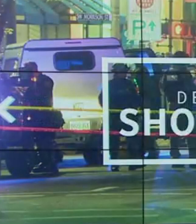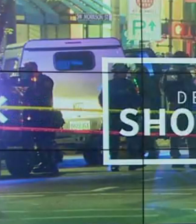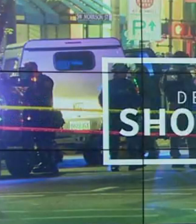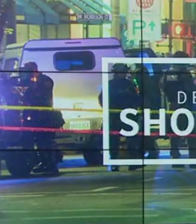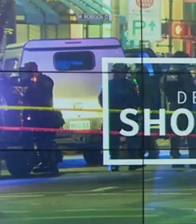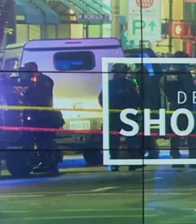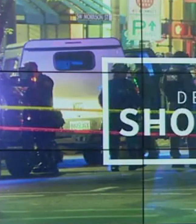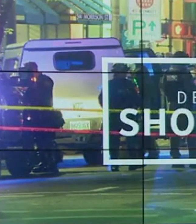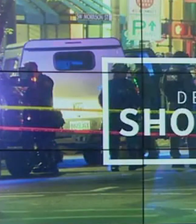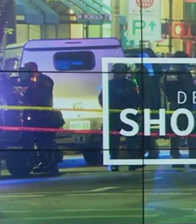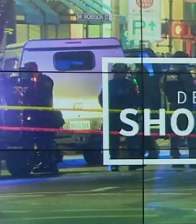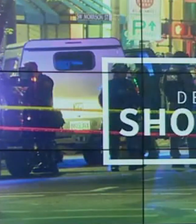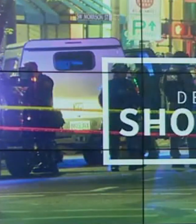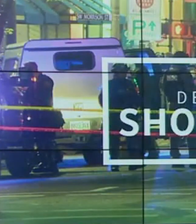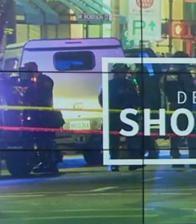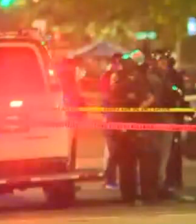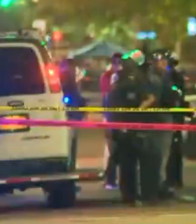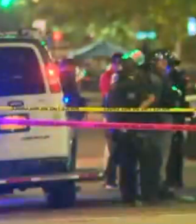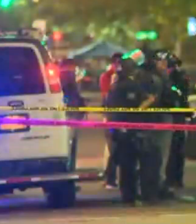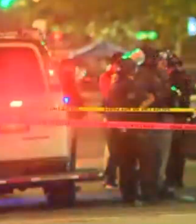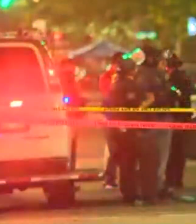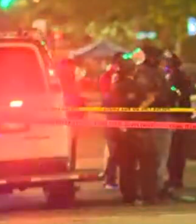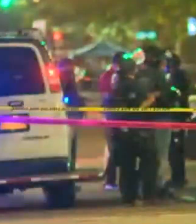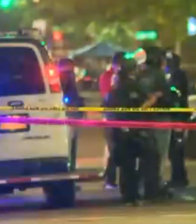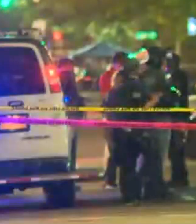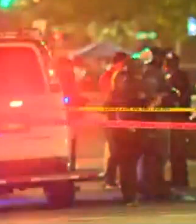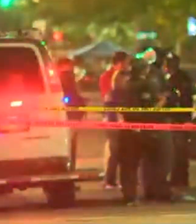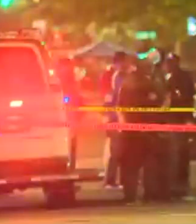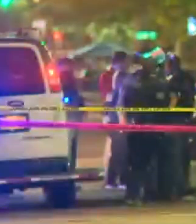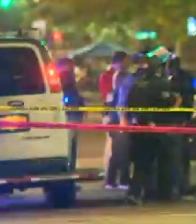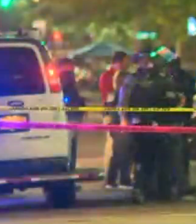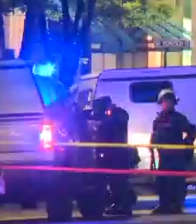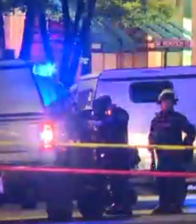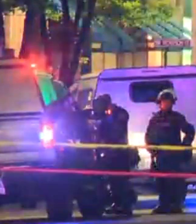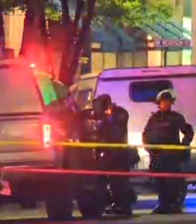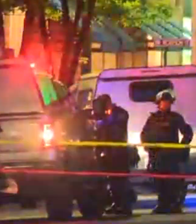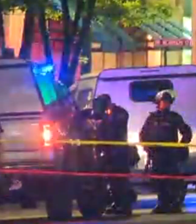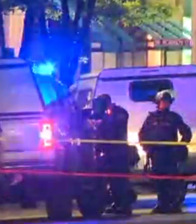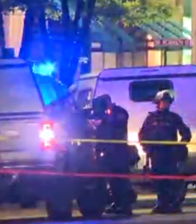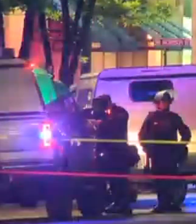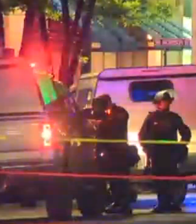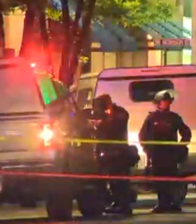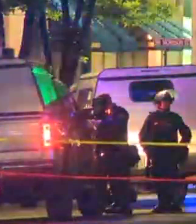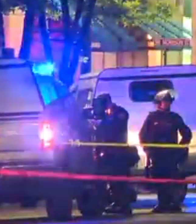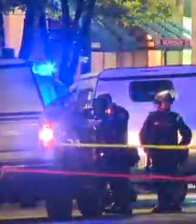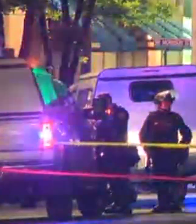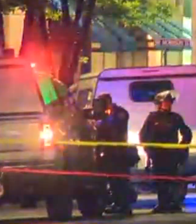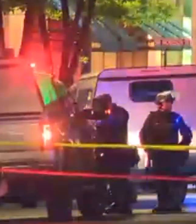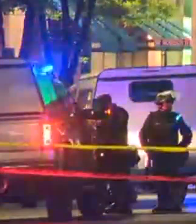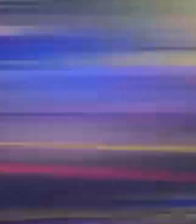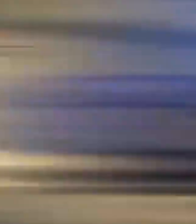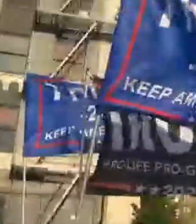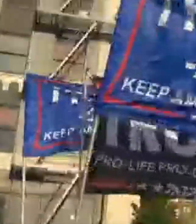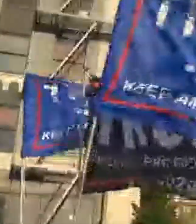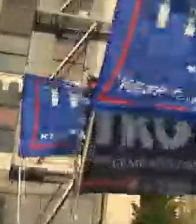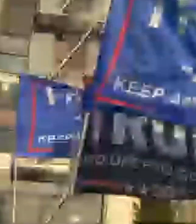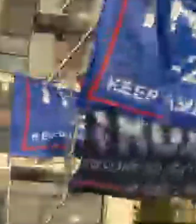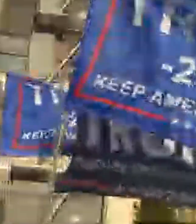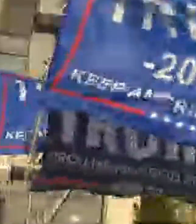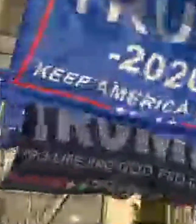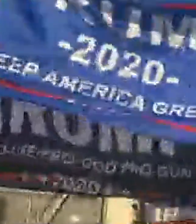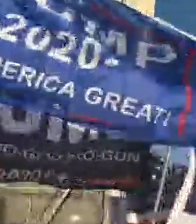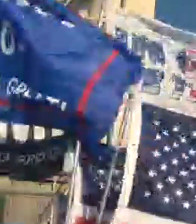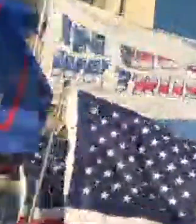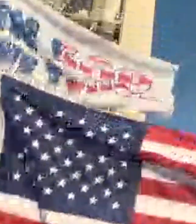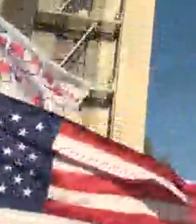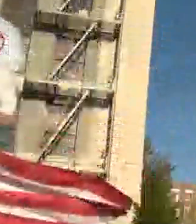The killing made headlines across the country. A supporter of the conservative group Patriot Prayer gunned down in downtown Portland at the end of a